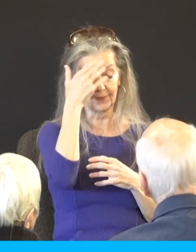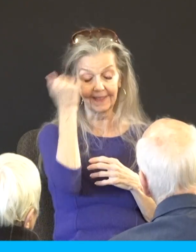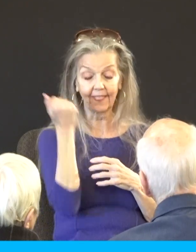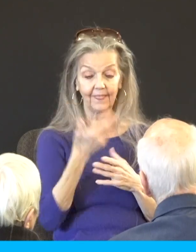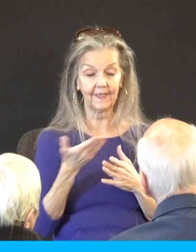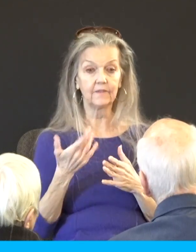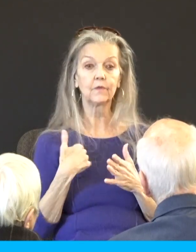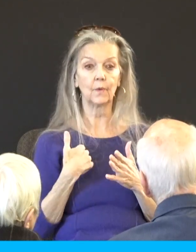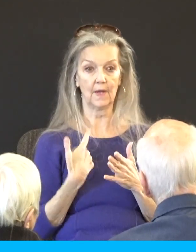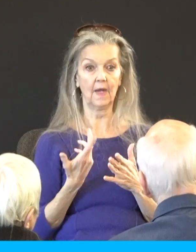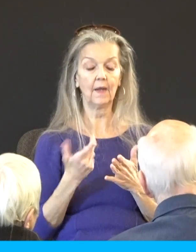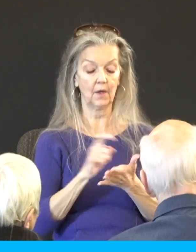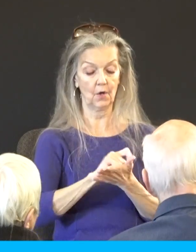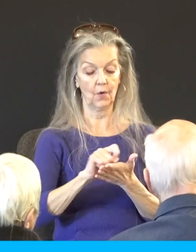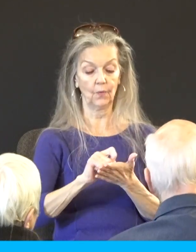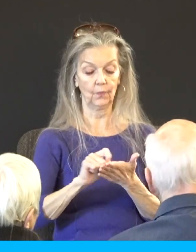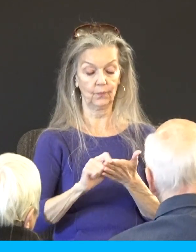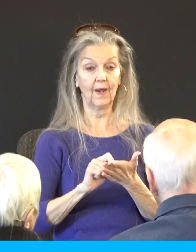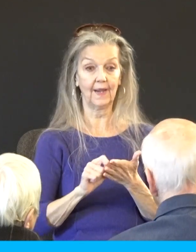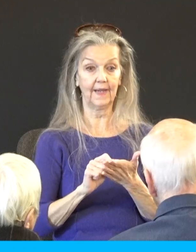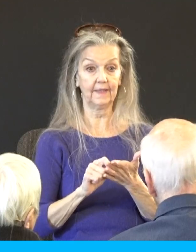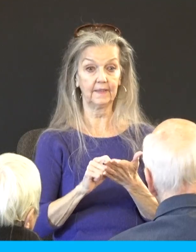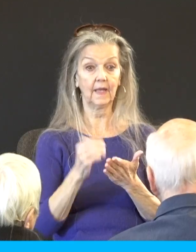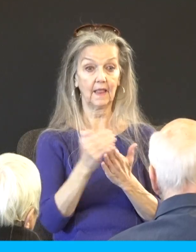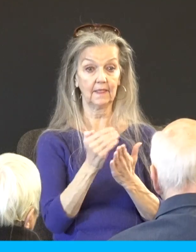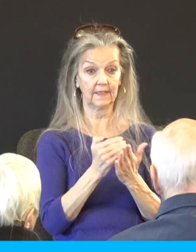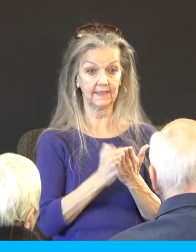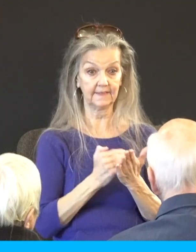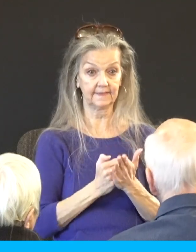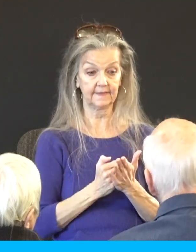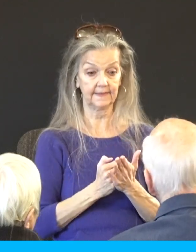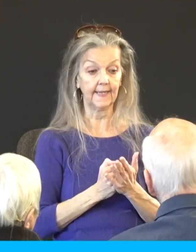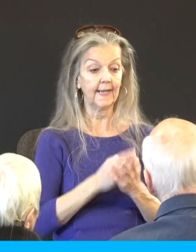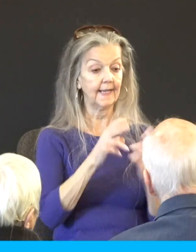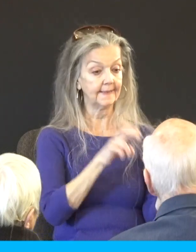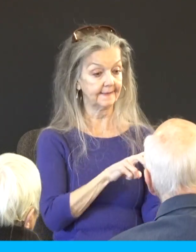actually read what I had to say to them to them on my knees